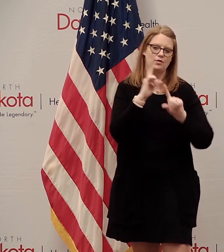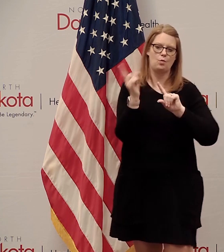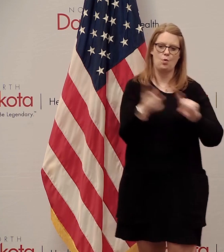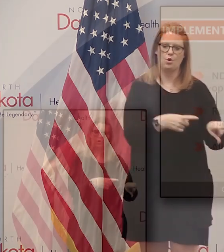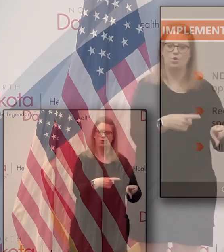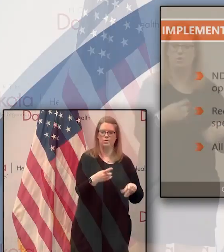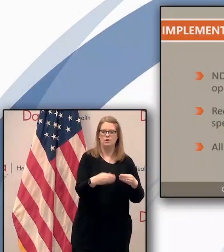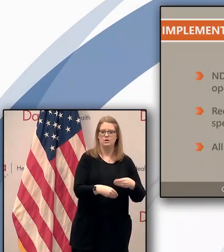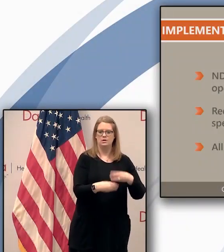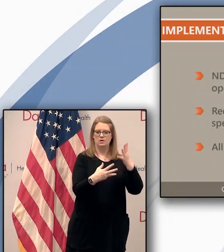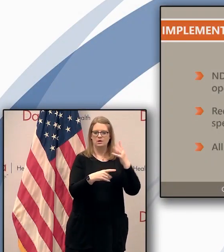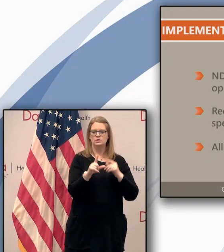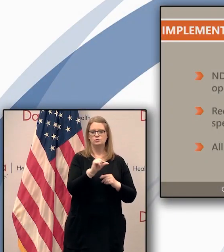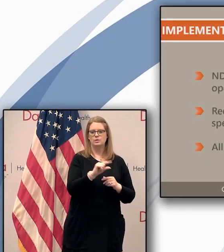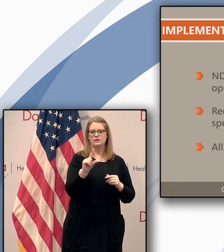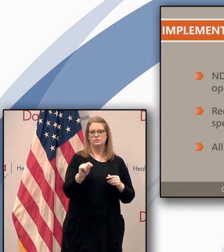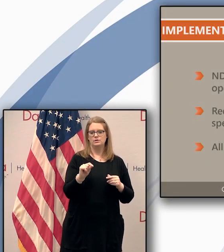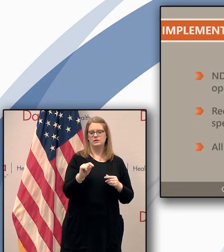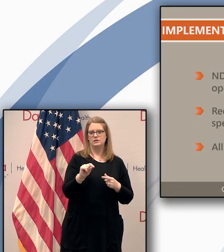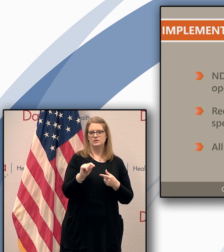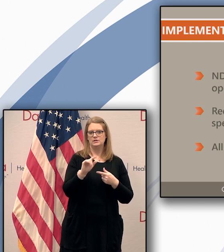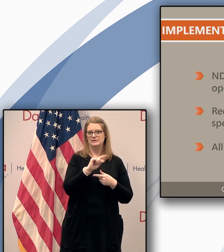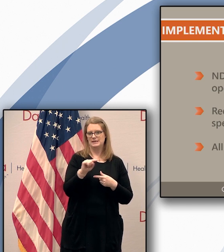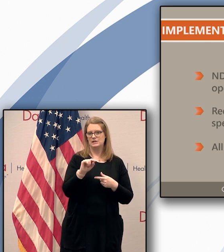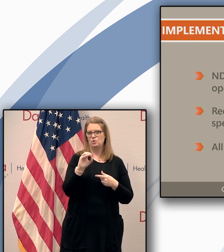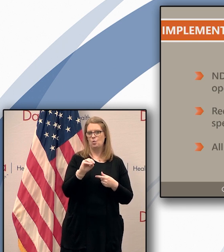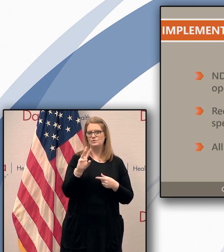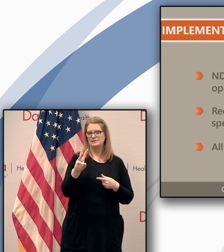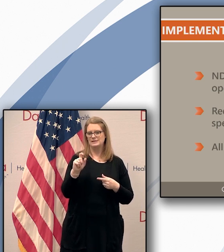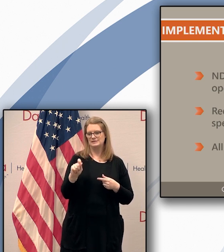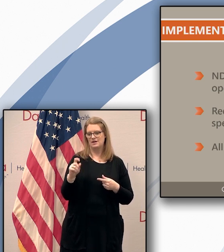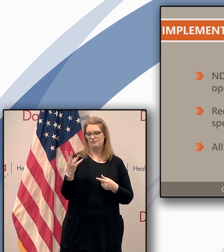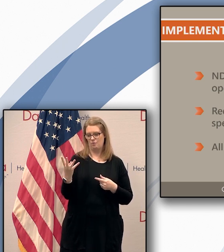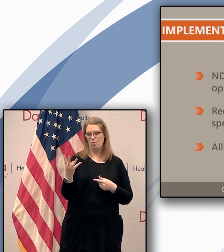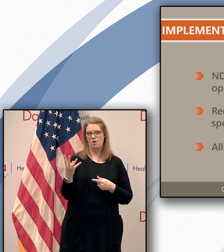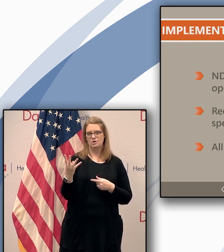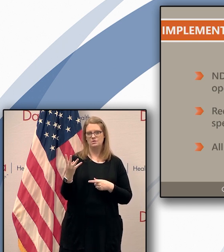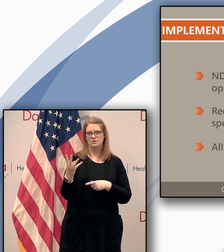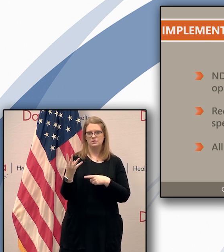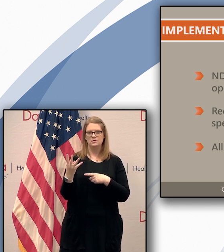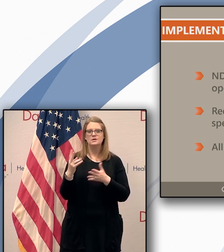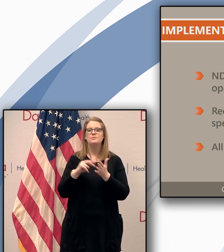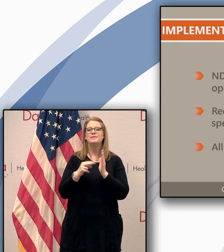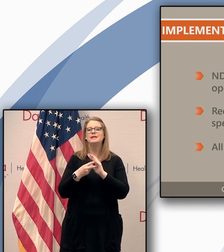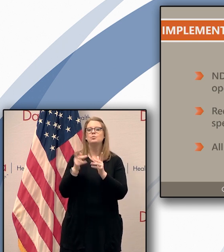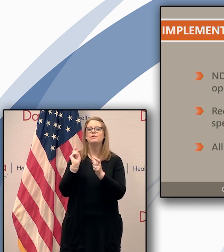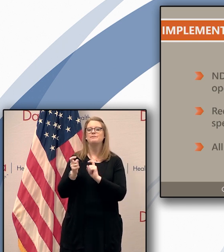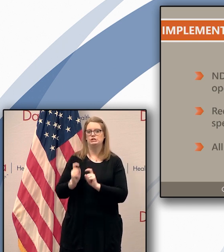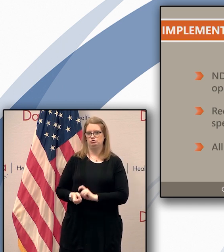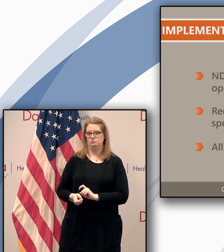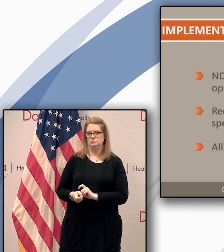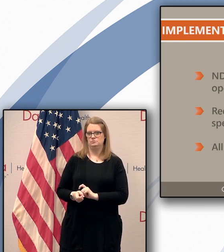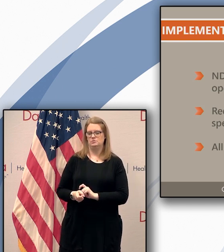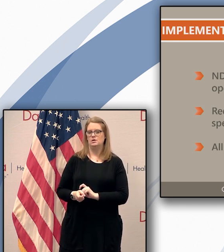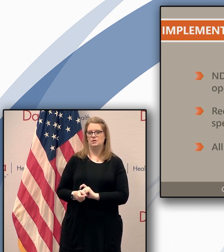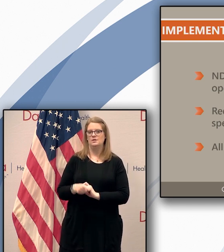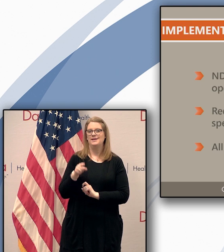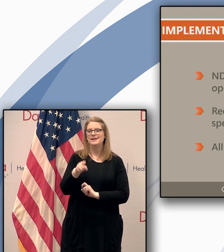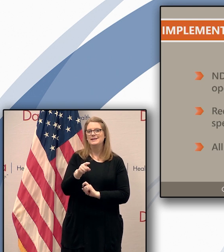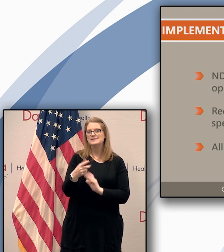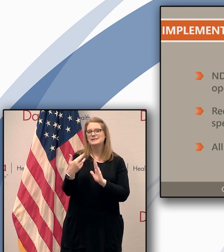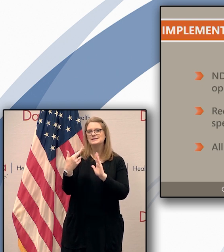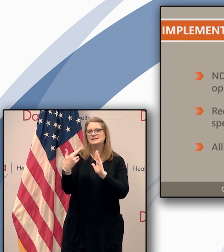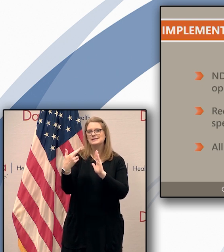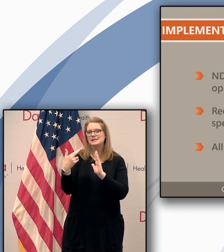next is the on 2020-06.4 meaning it's had revisions these are the guidelines for businesses